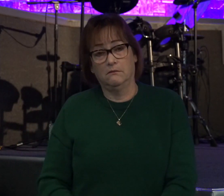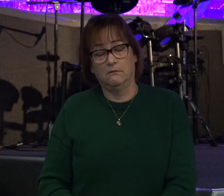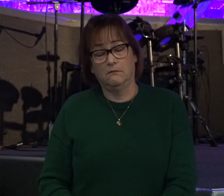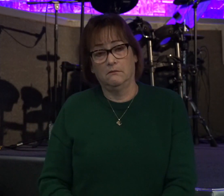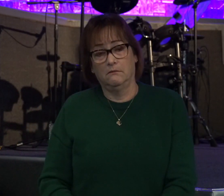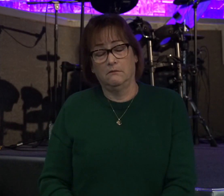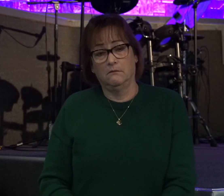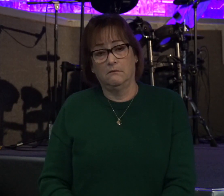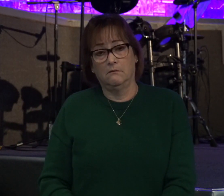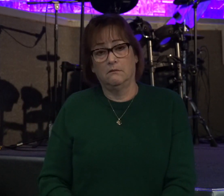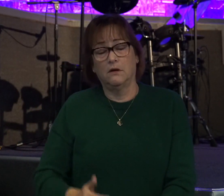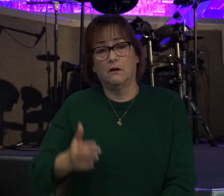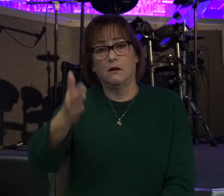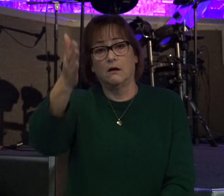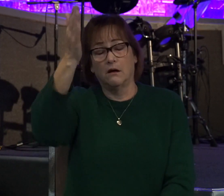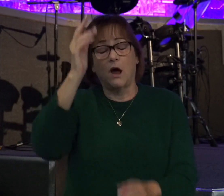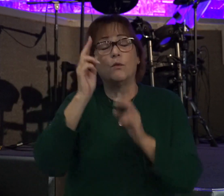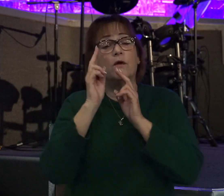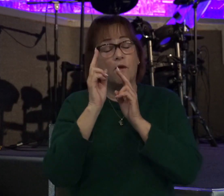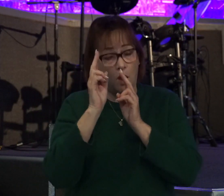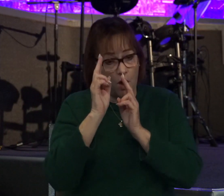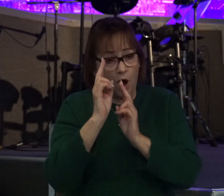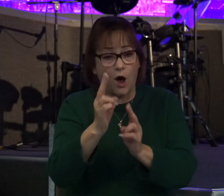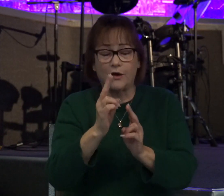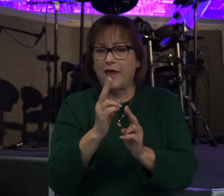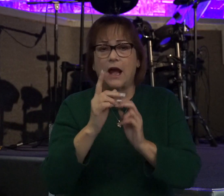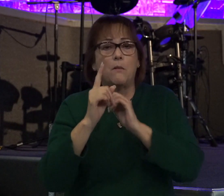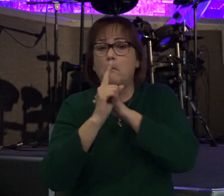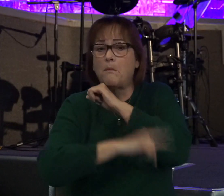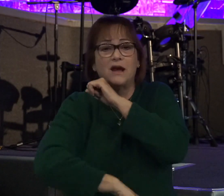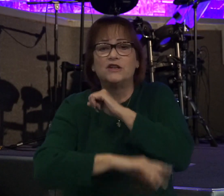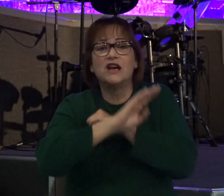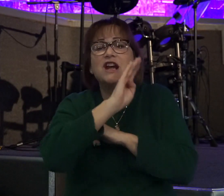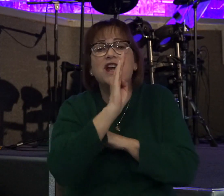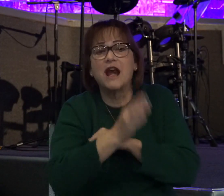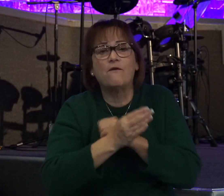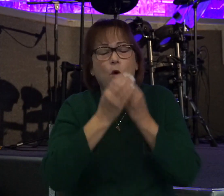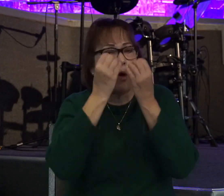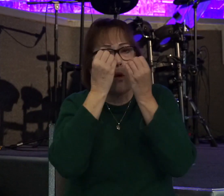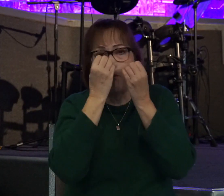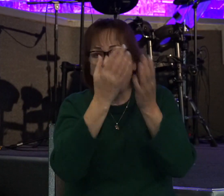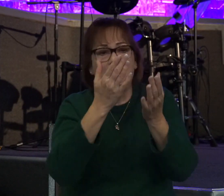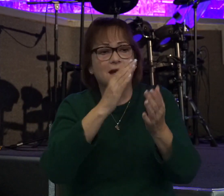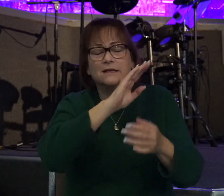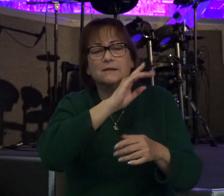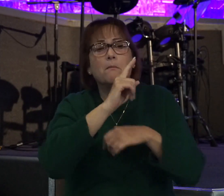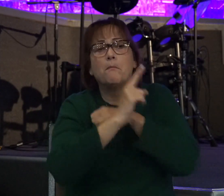And God would have honored that. God will never punish obedience to his commands.